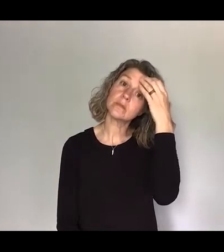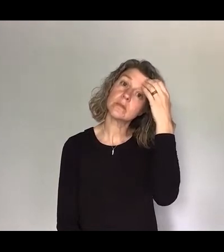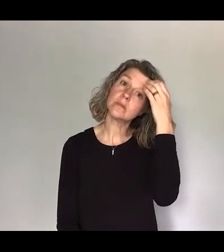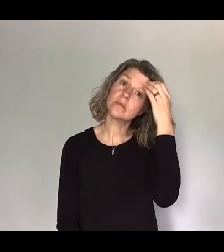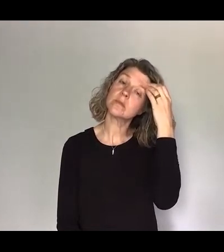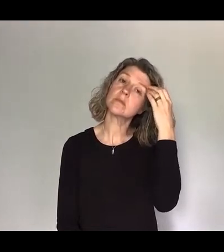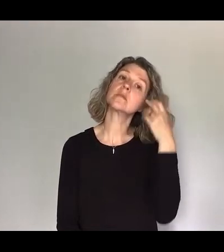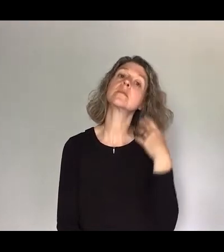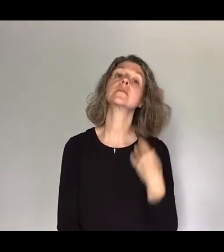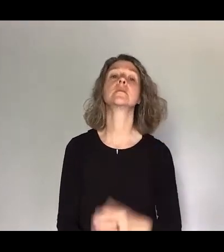come Holy Spirit